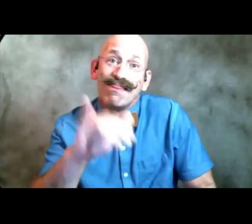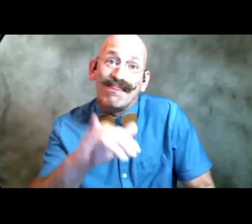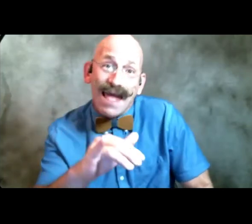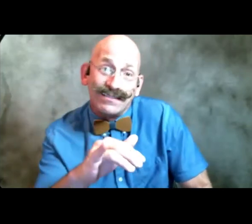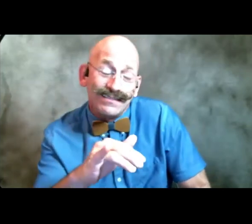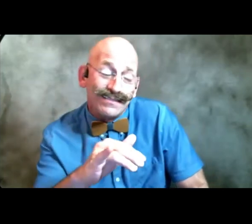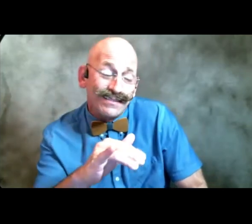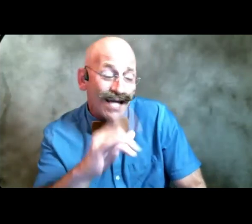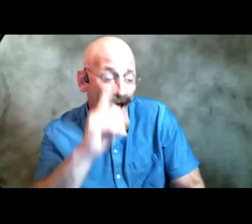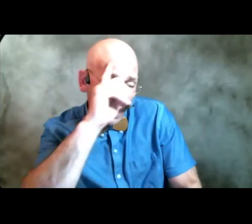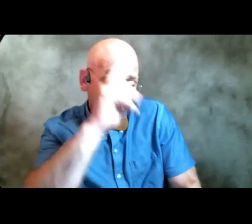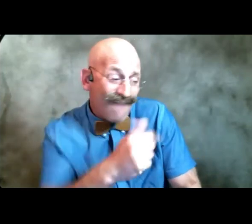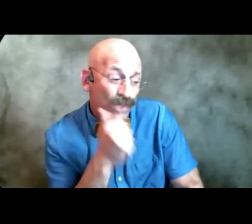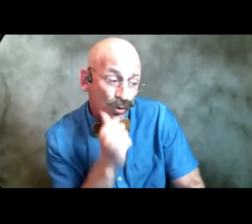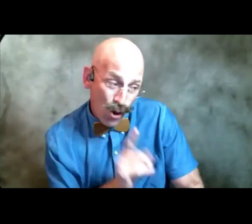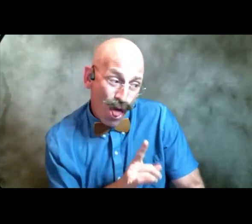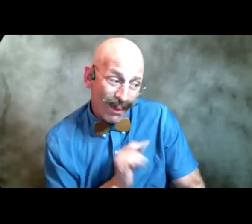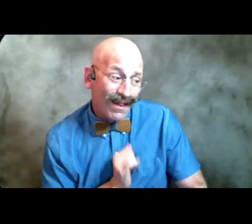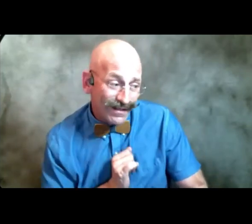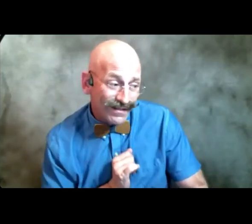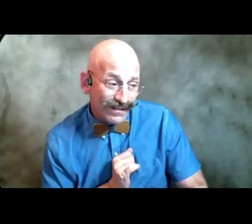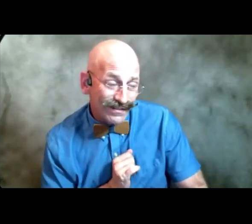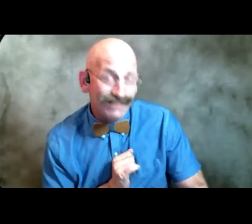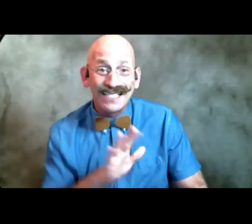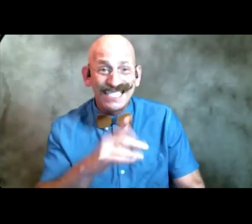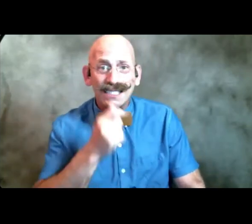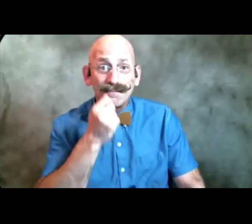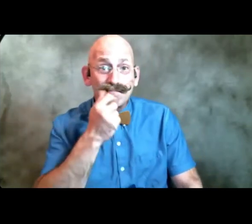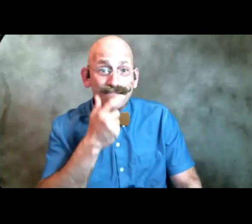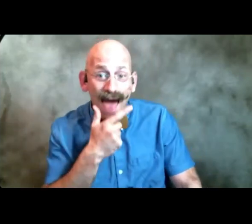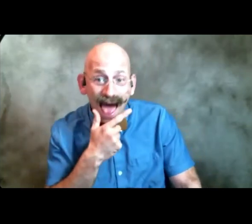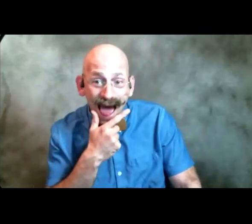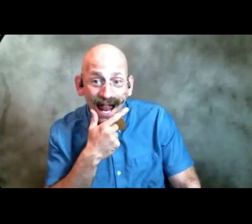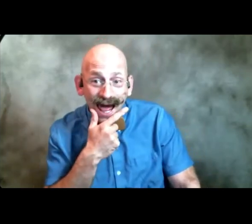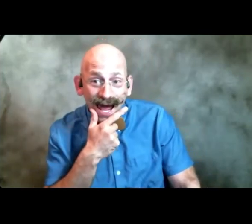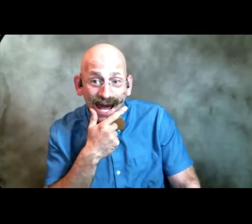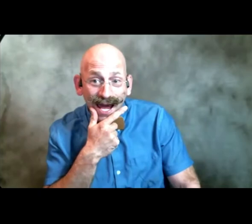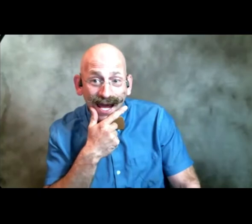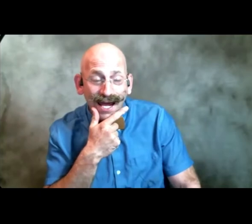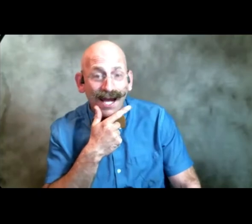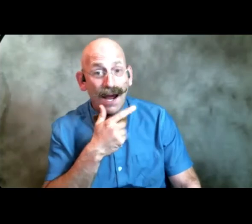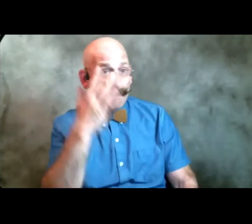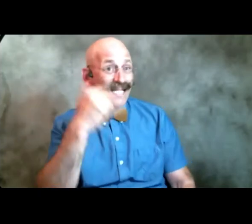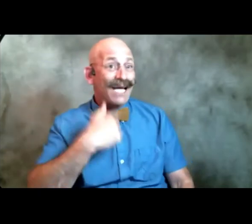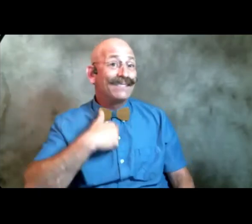he said smiling because i got another answer right